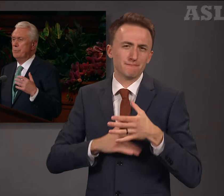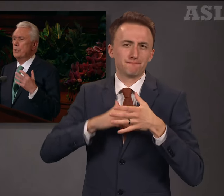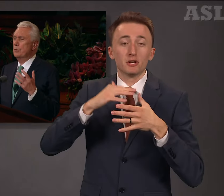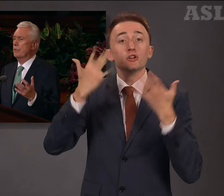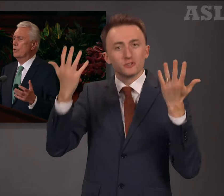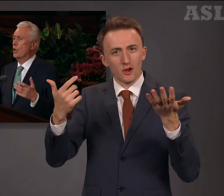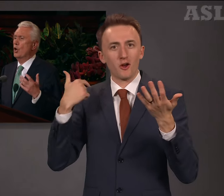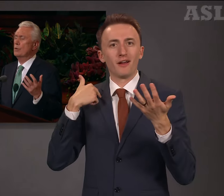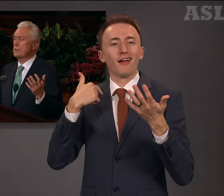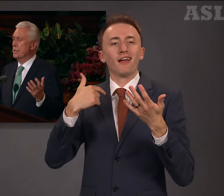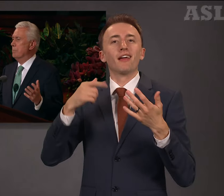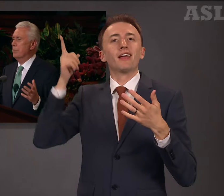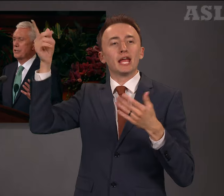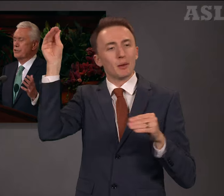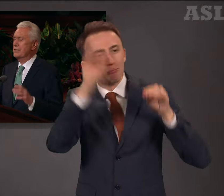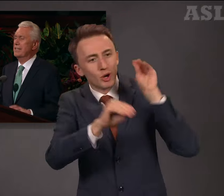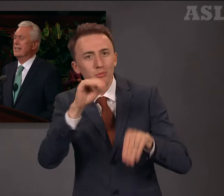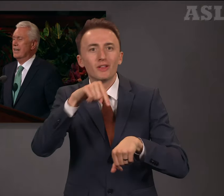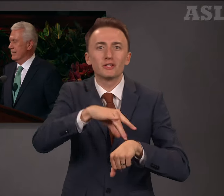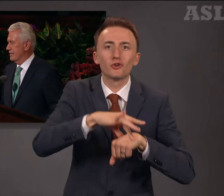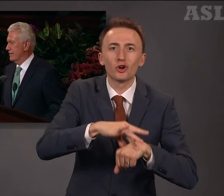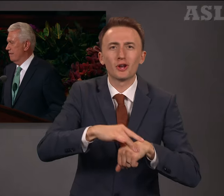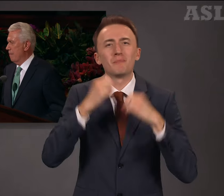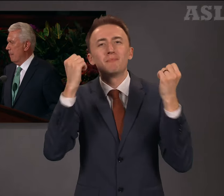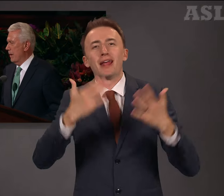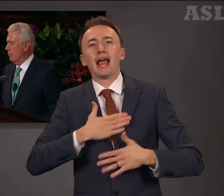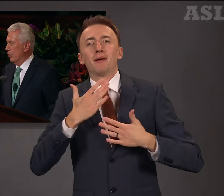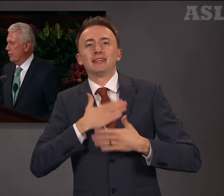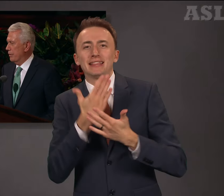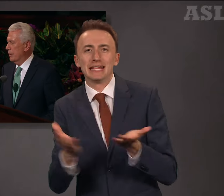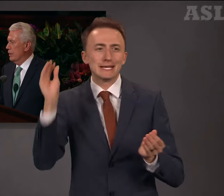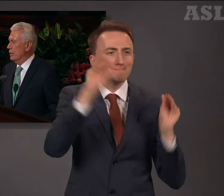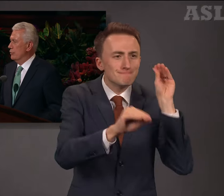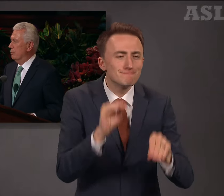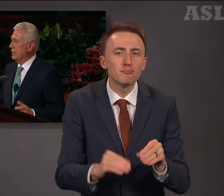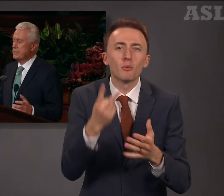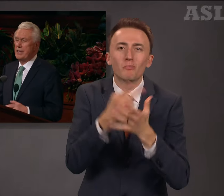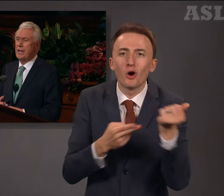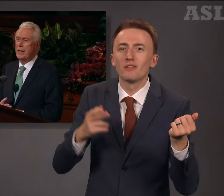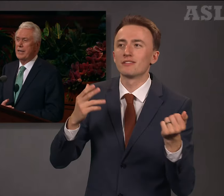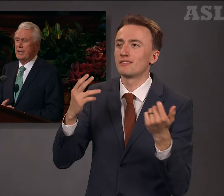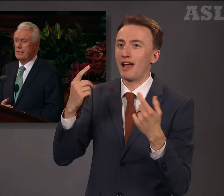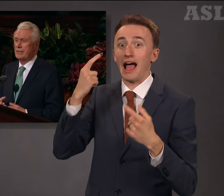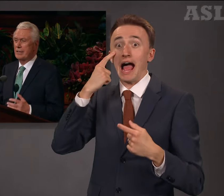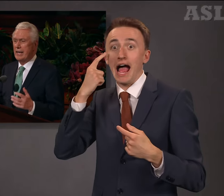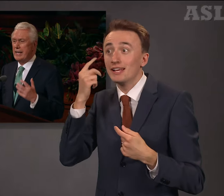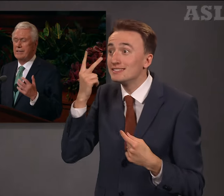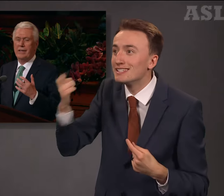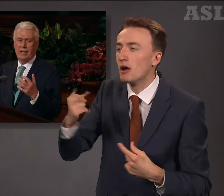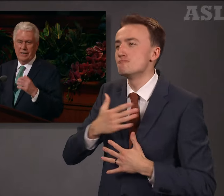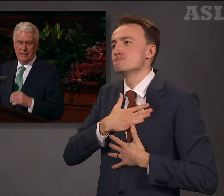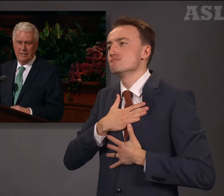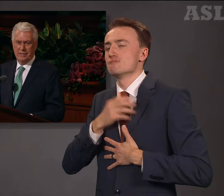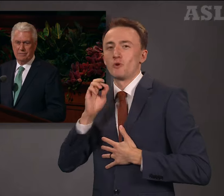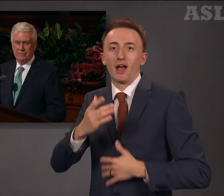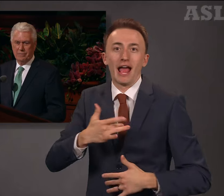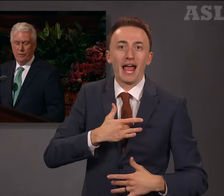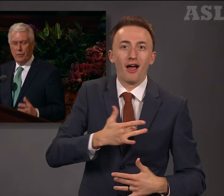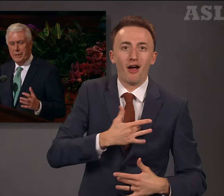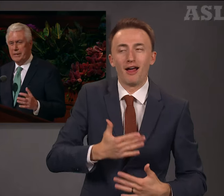beautiful, wholesome pleasures and delights, both to please the eye and glad the heart. For me,